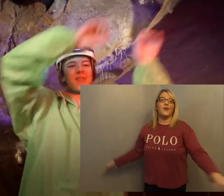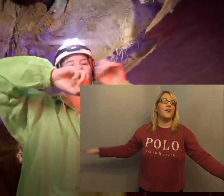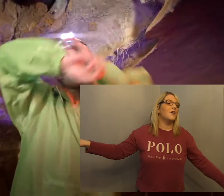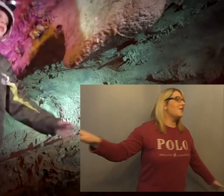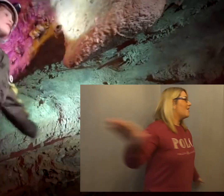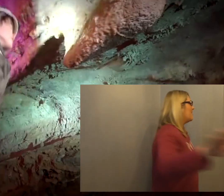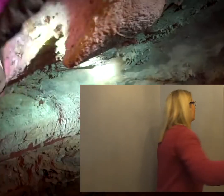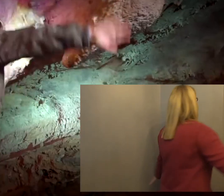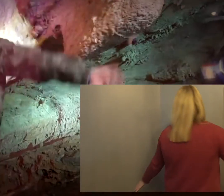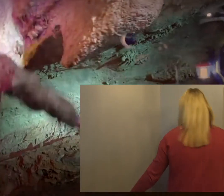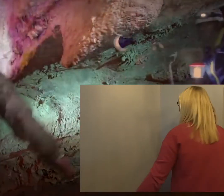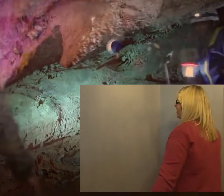world.